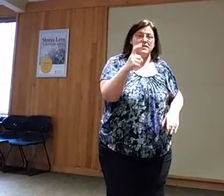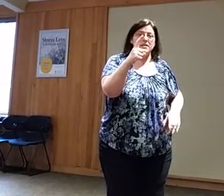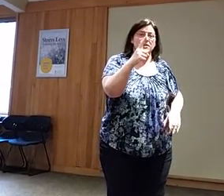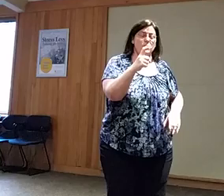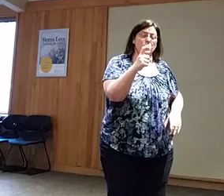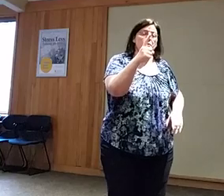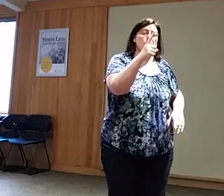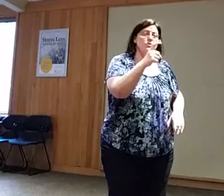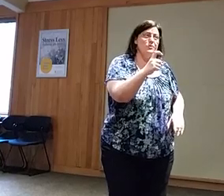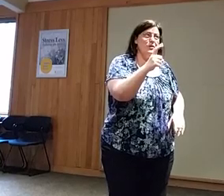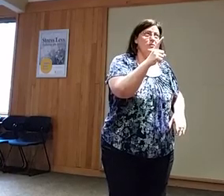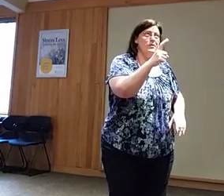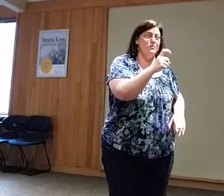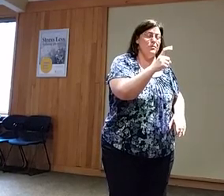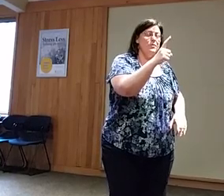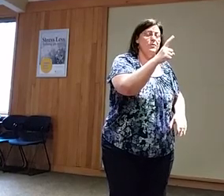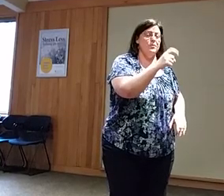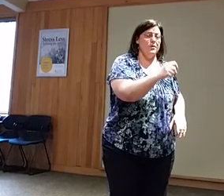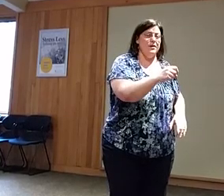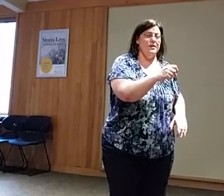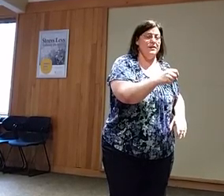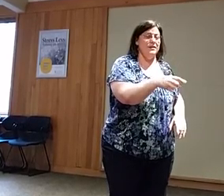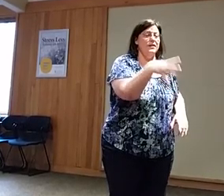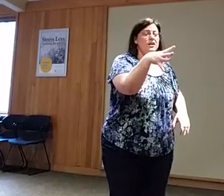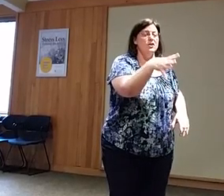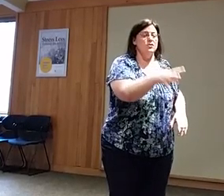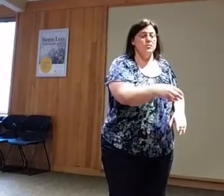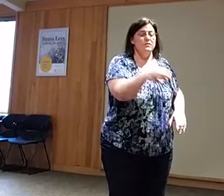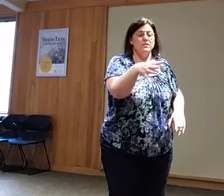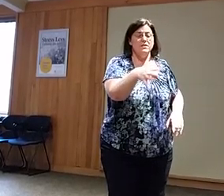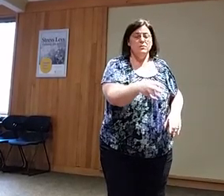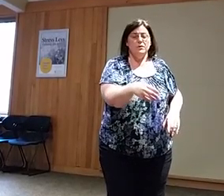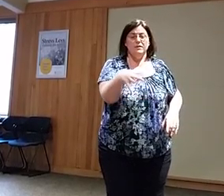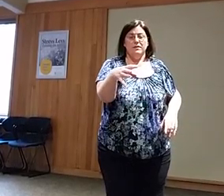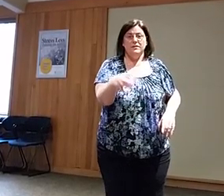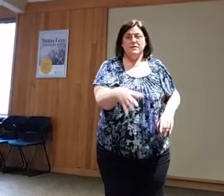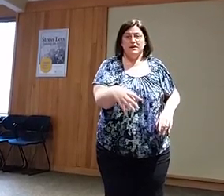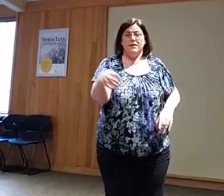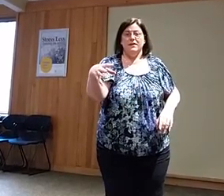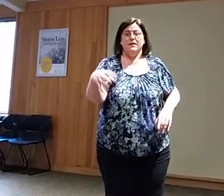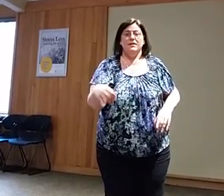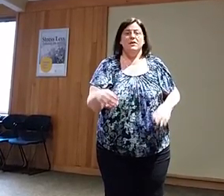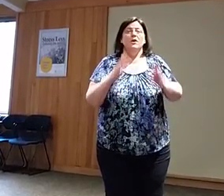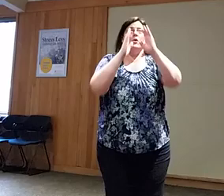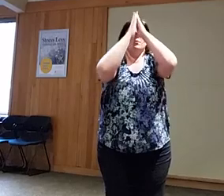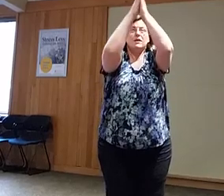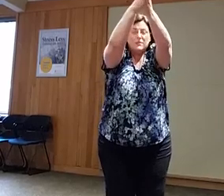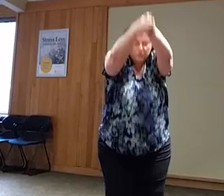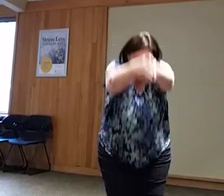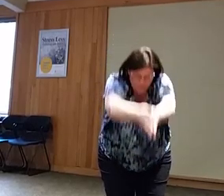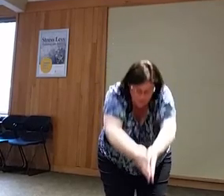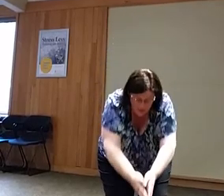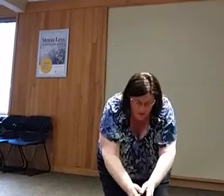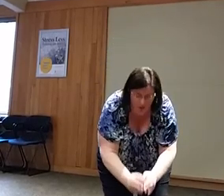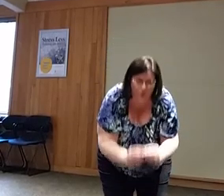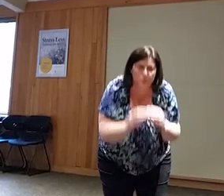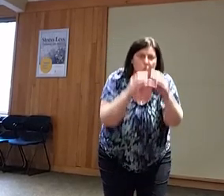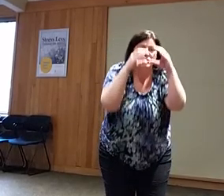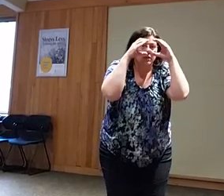seahorse, going for a ride, drifting with the tide. We dove in the ocean